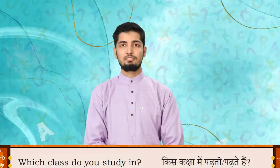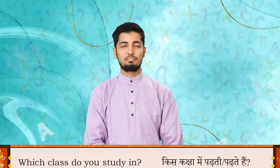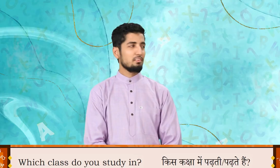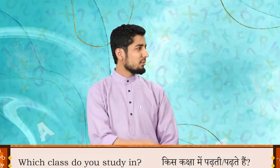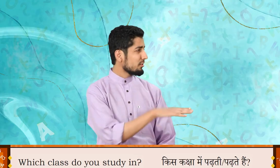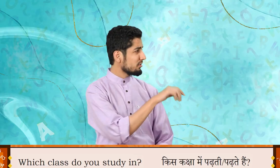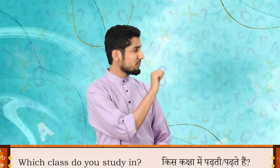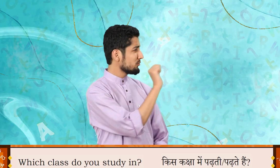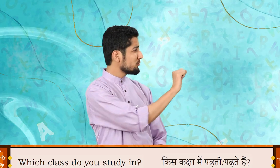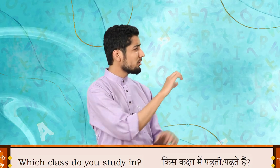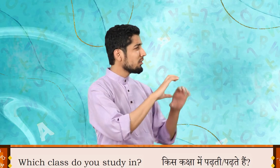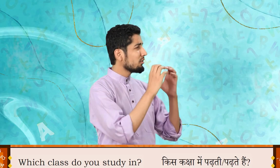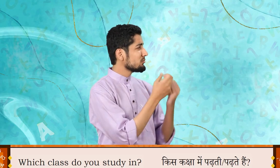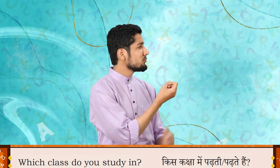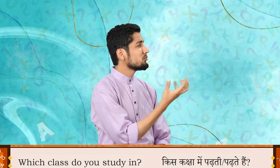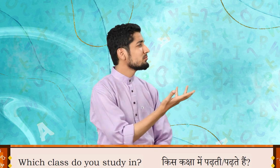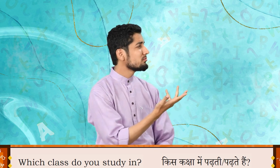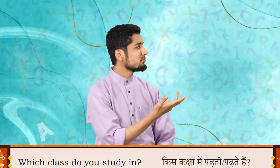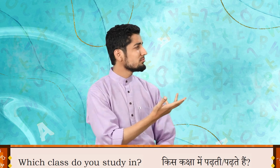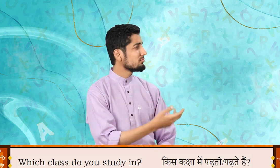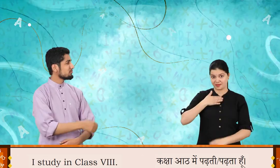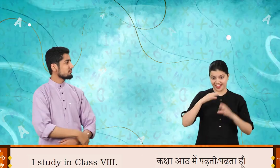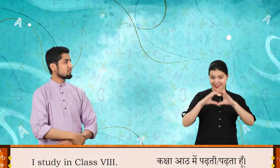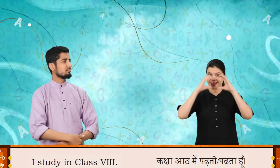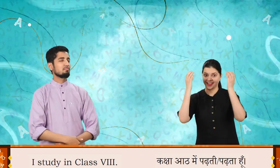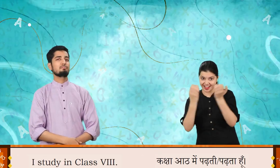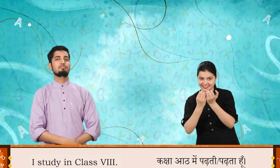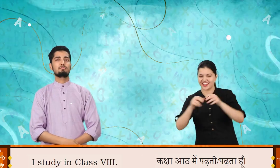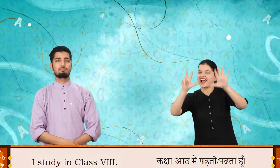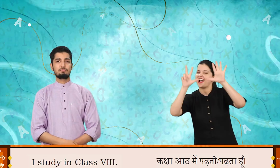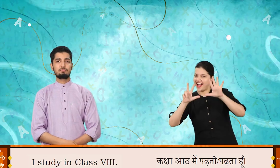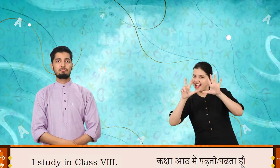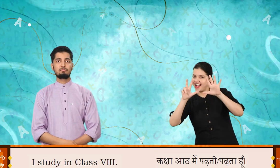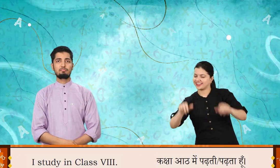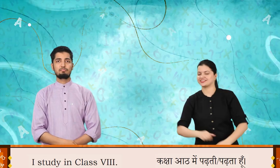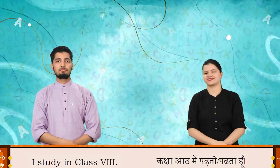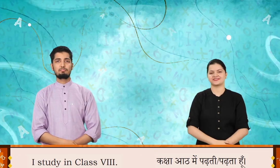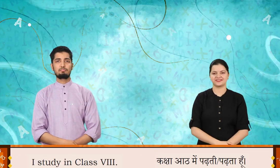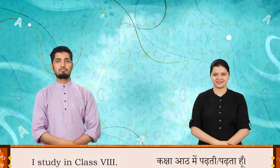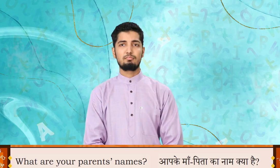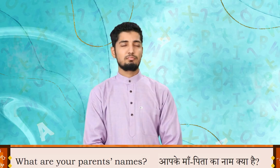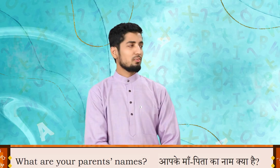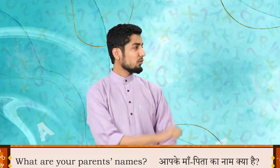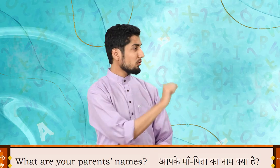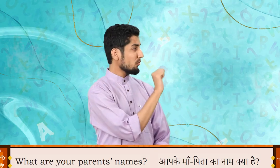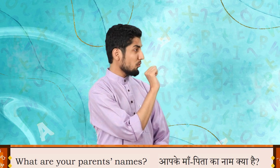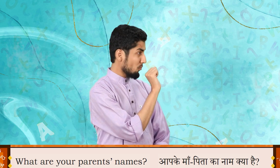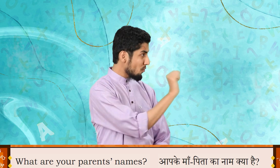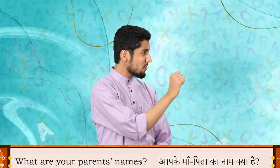Which class do you study in? I study in class 8. What are your